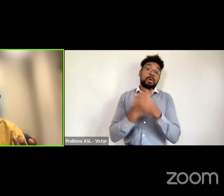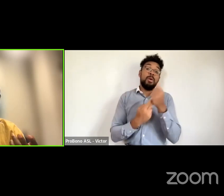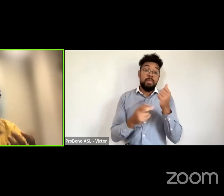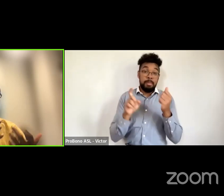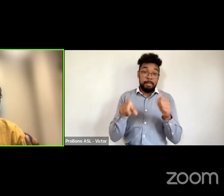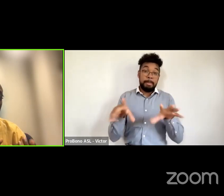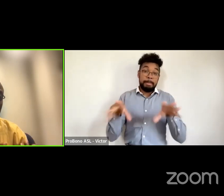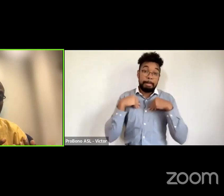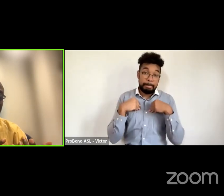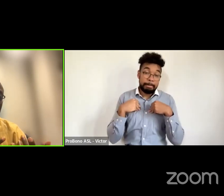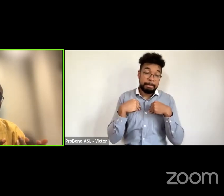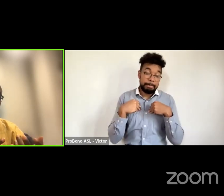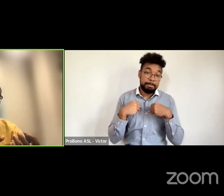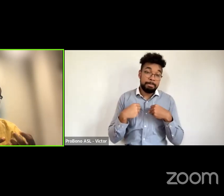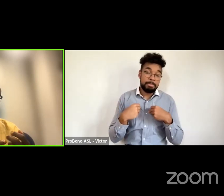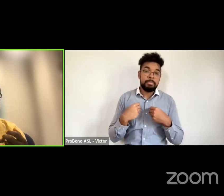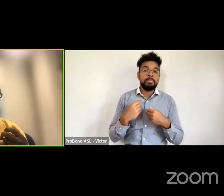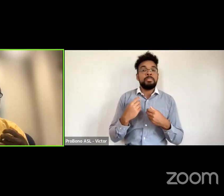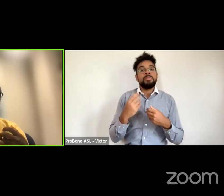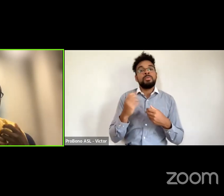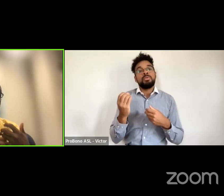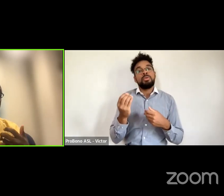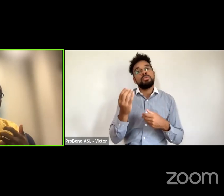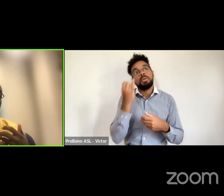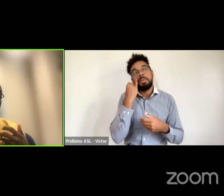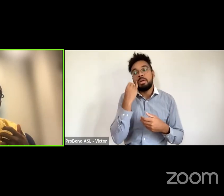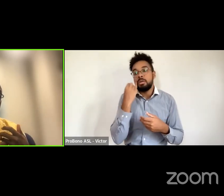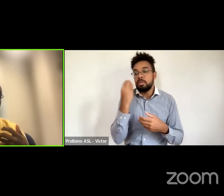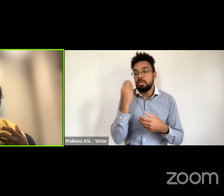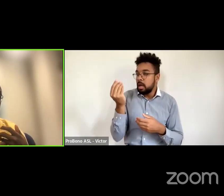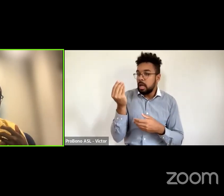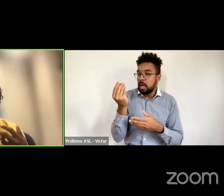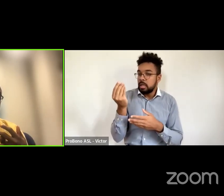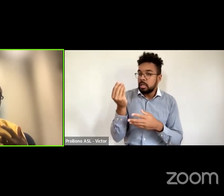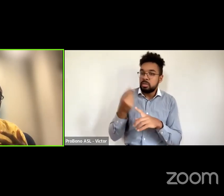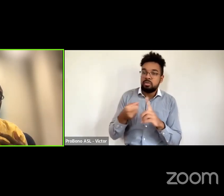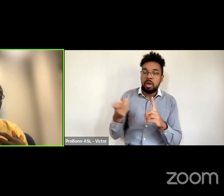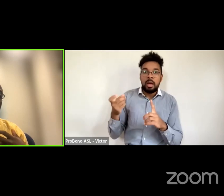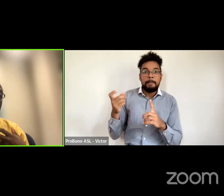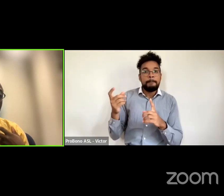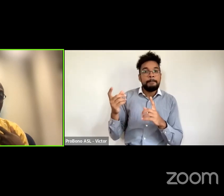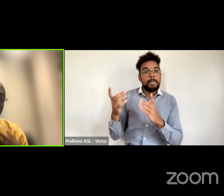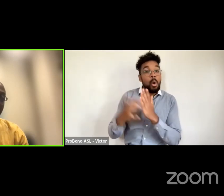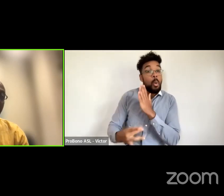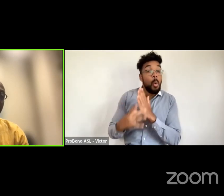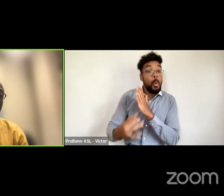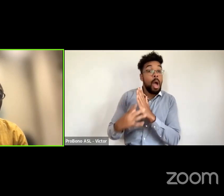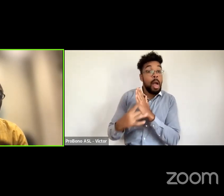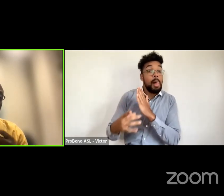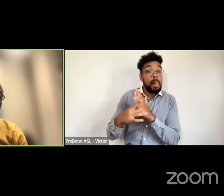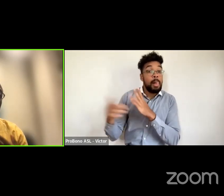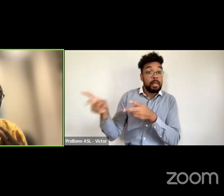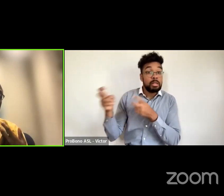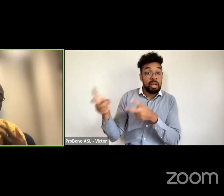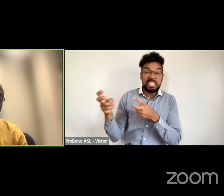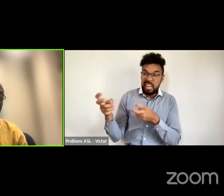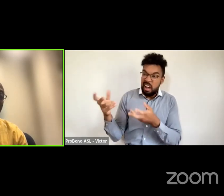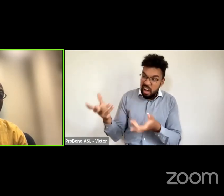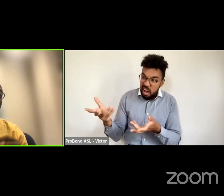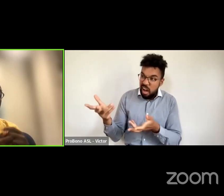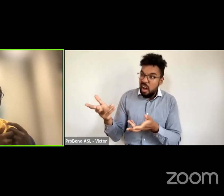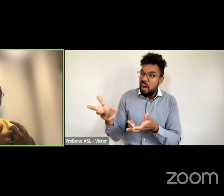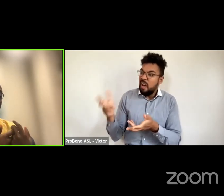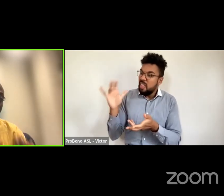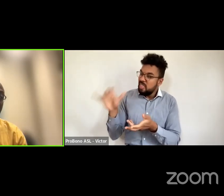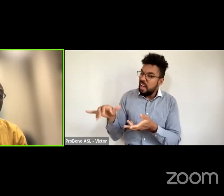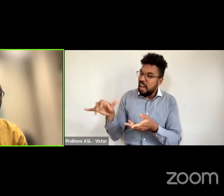from you know crude oil extraction where really it's uh it has negative effects on the lives